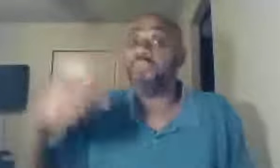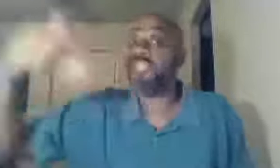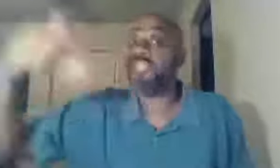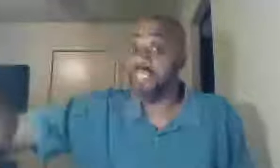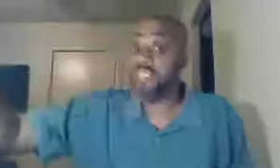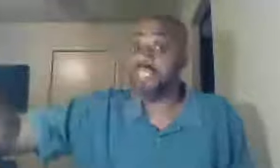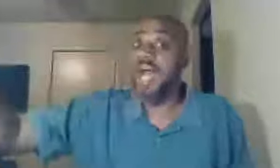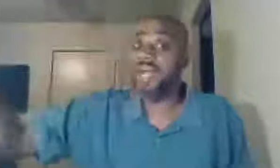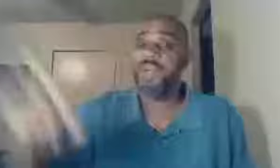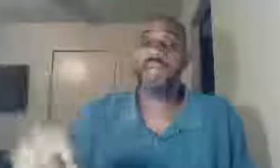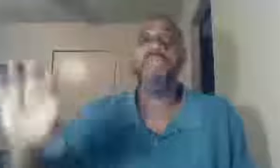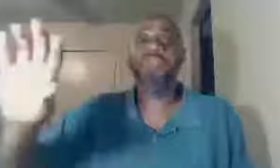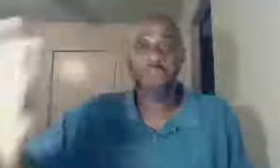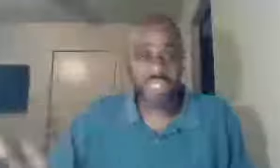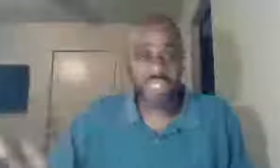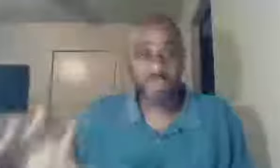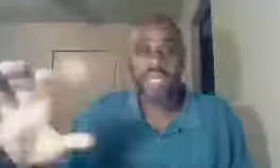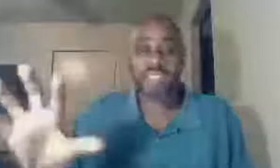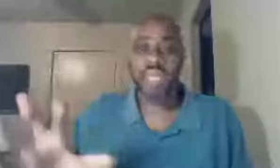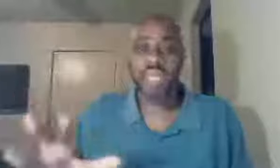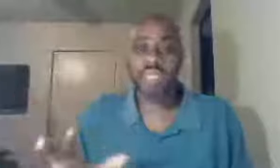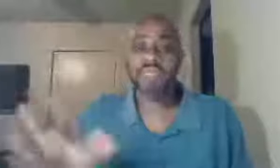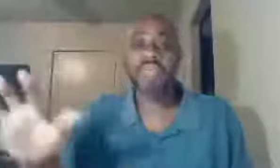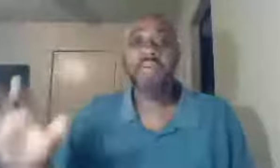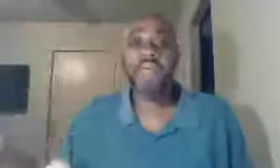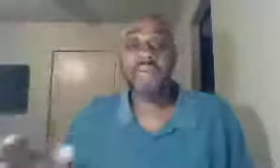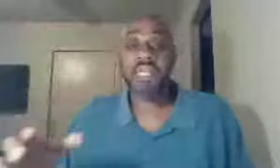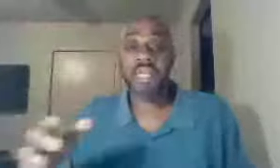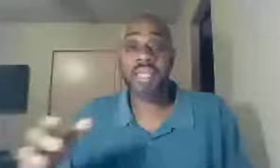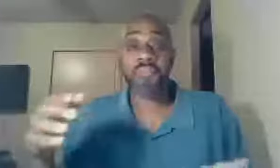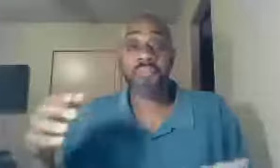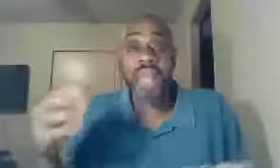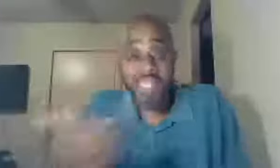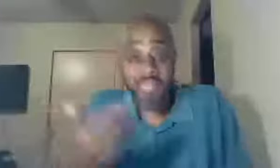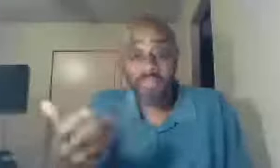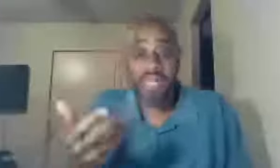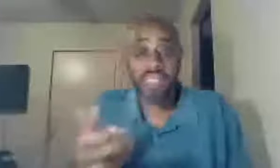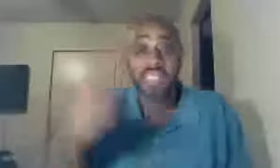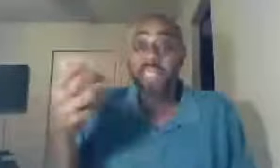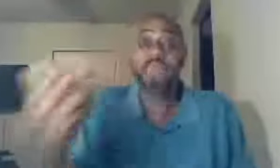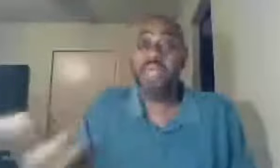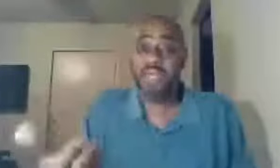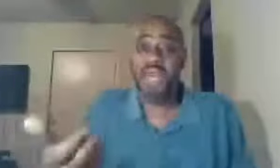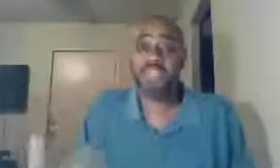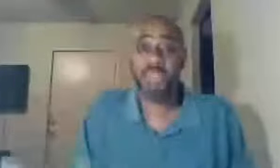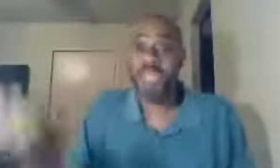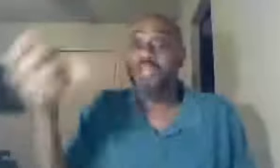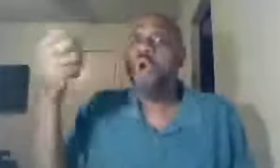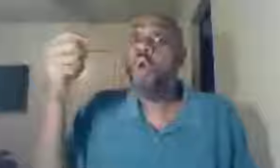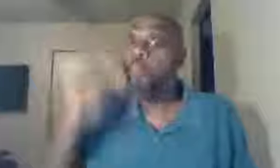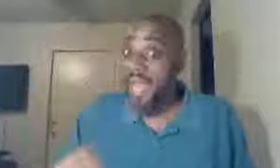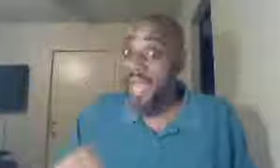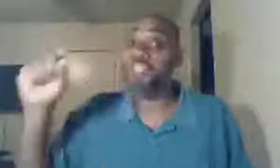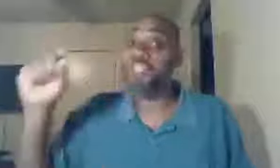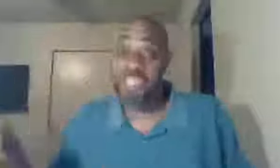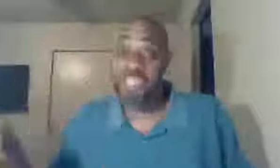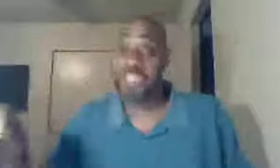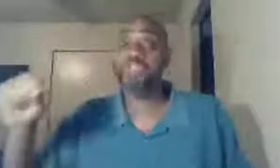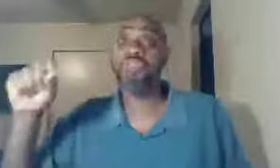where Jesus has died, right, so he's in the place of Hades, that is a pleasant place, it is a paradise place, waiting for Jesus to